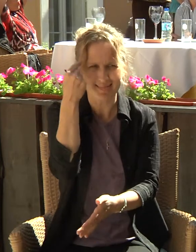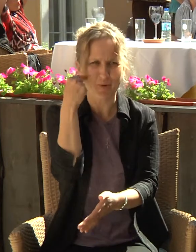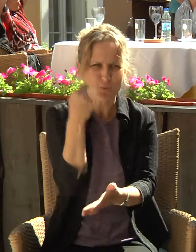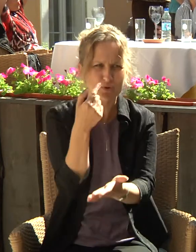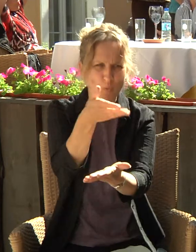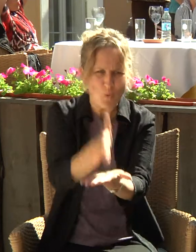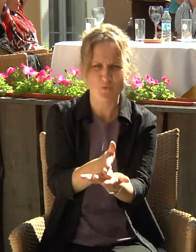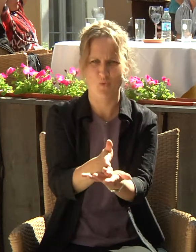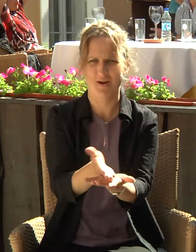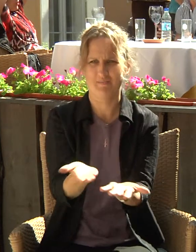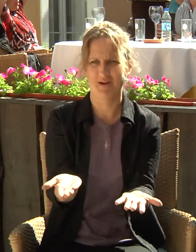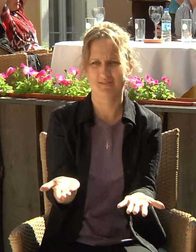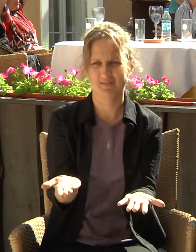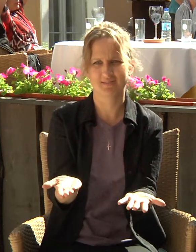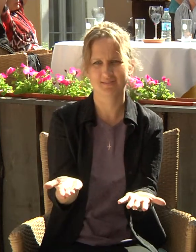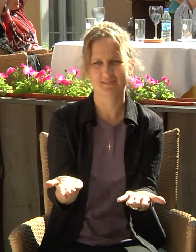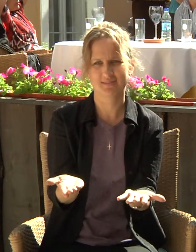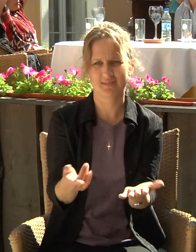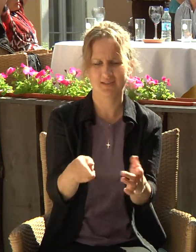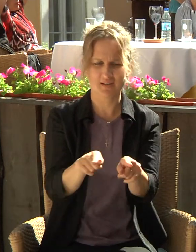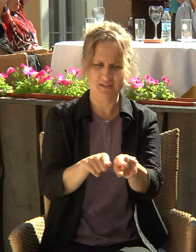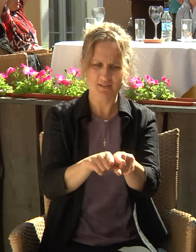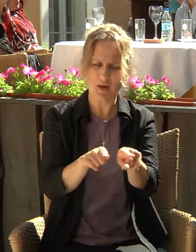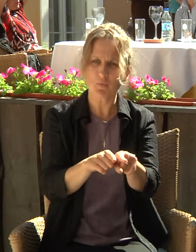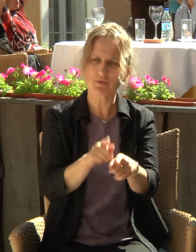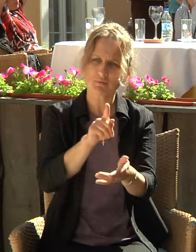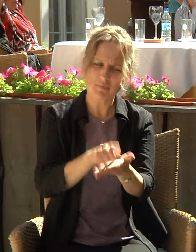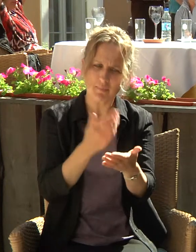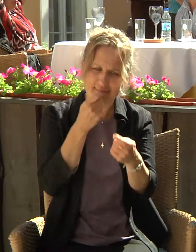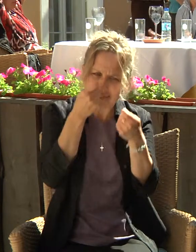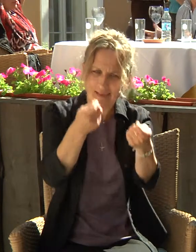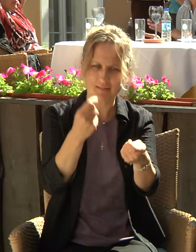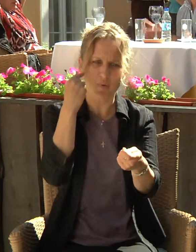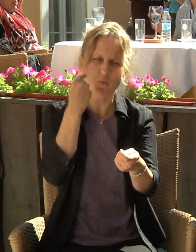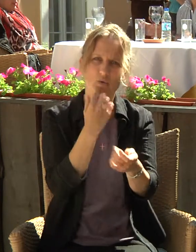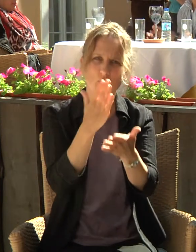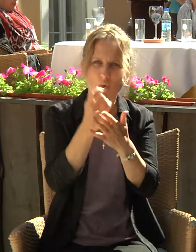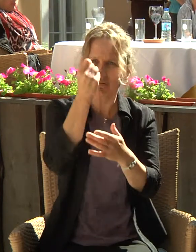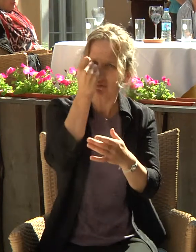and also how clever and talented deaf people are.